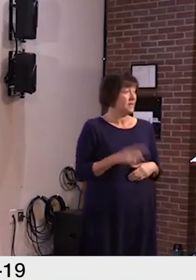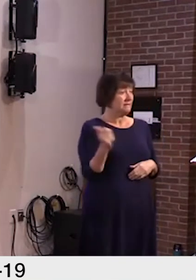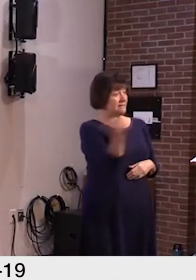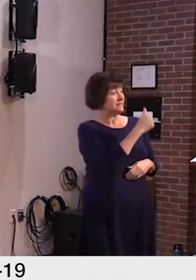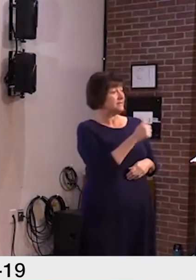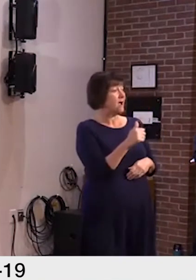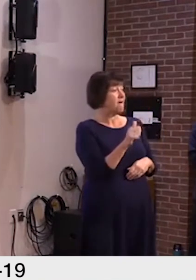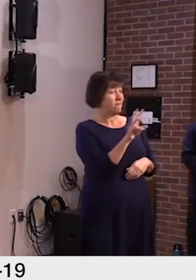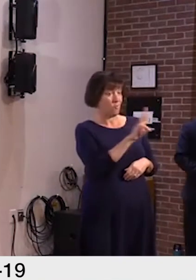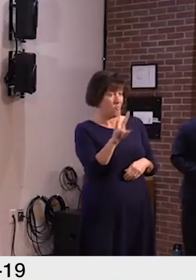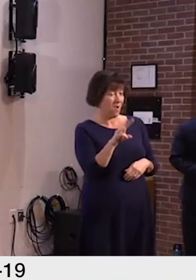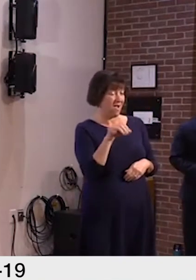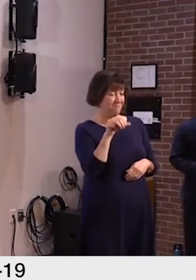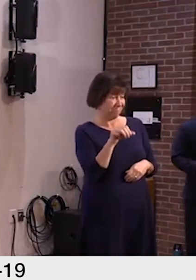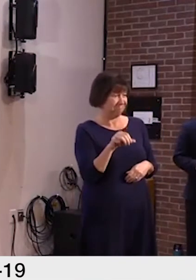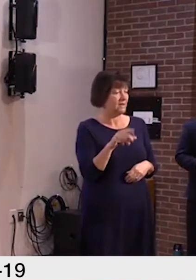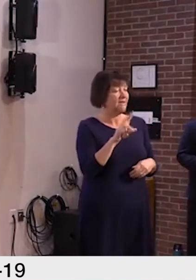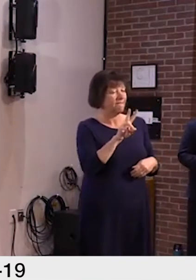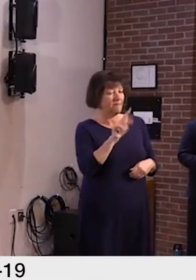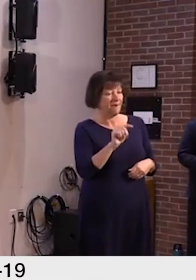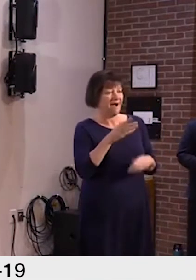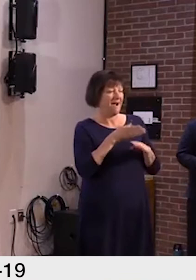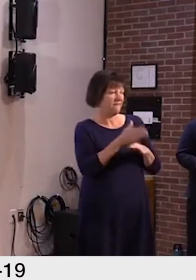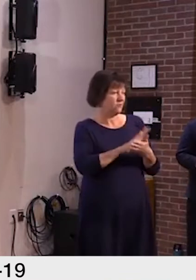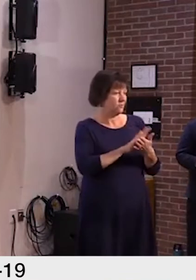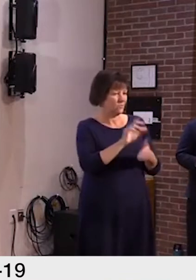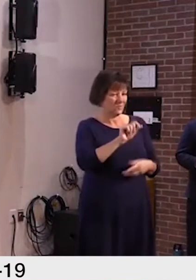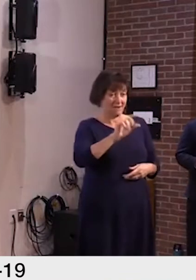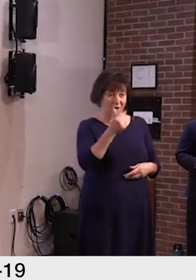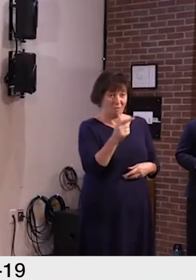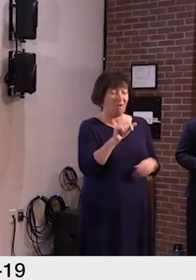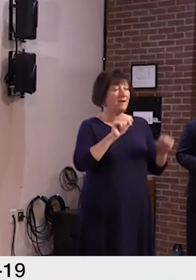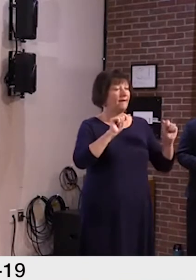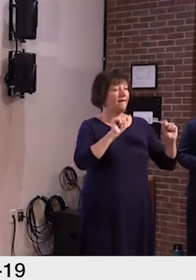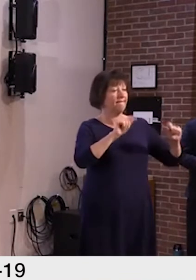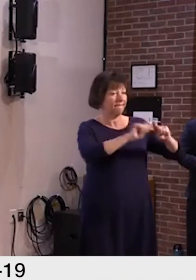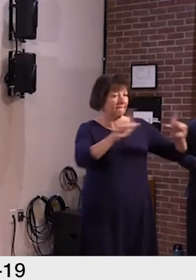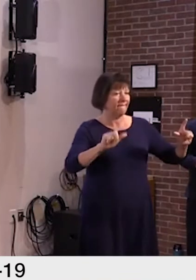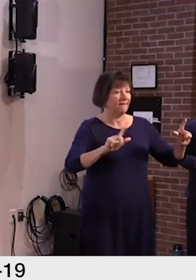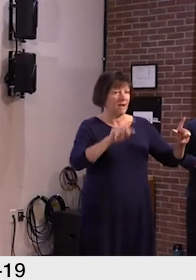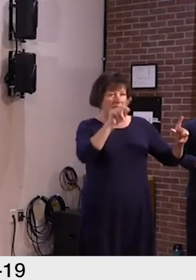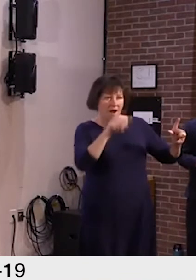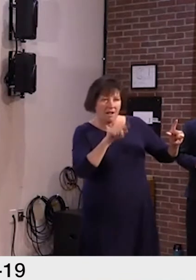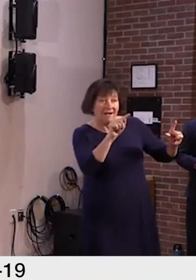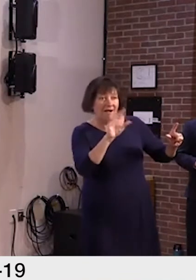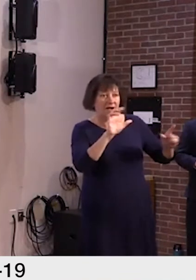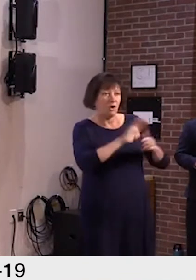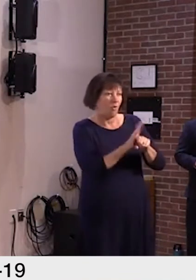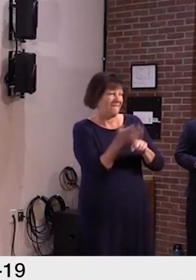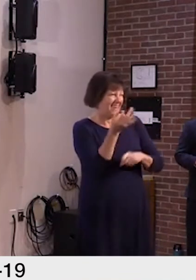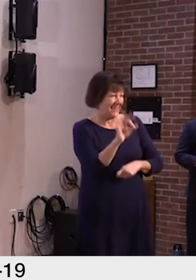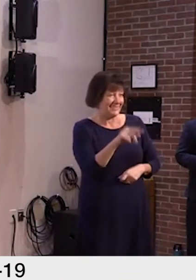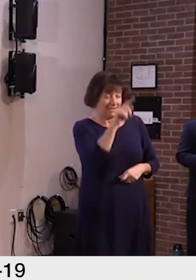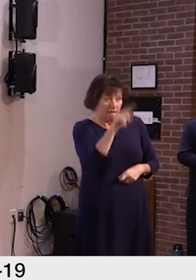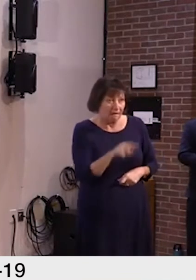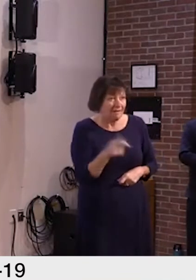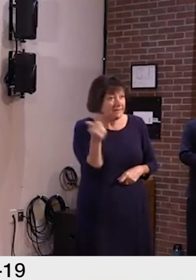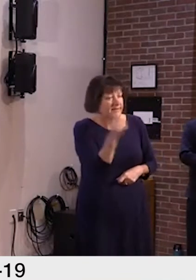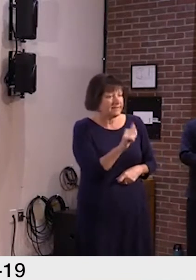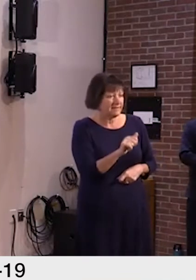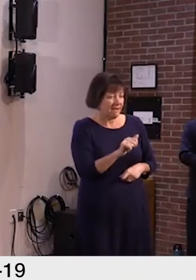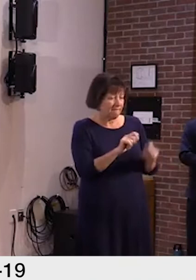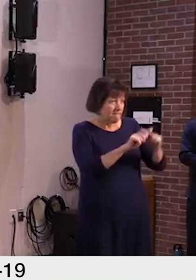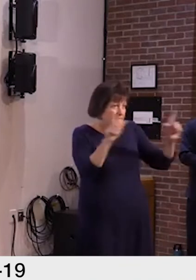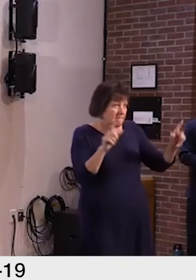available on our website at vermontafterschool.org under the COVID-19 section. I invite all of you to go to the